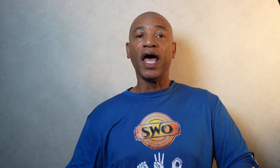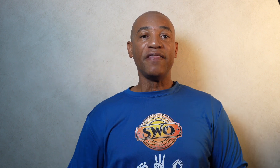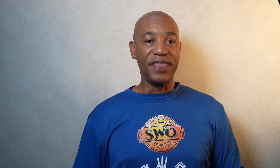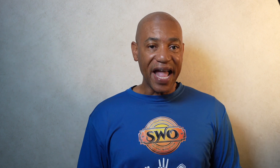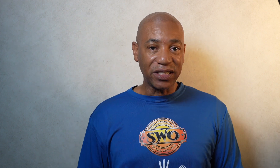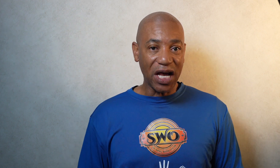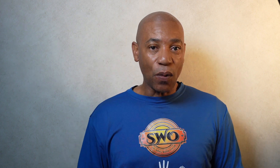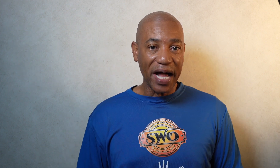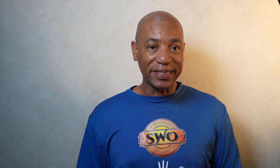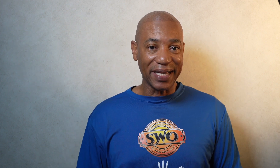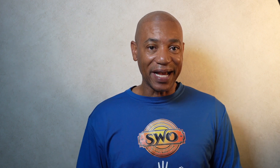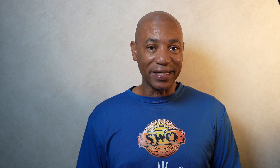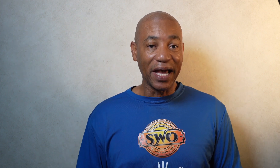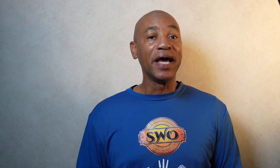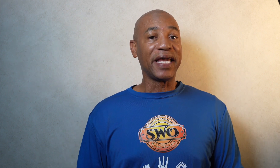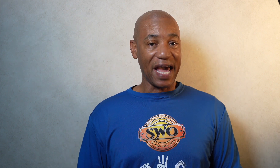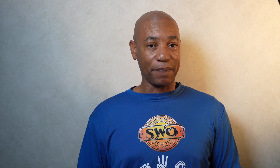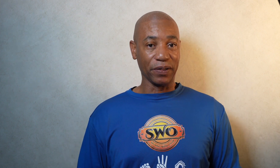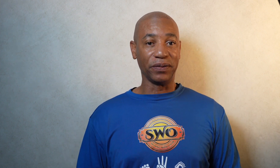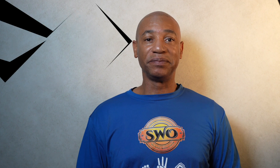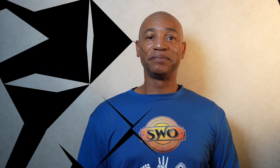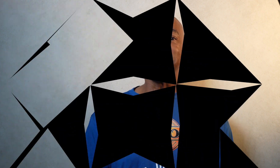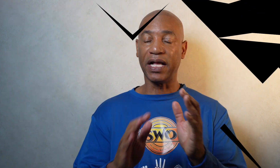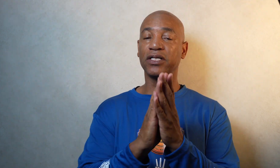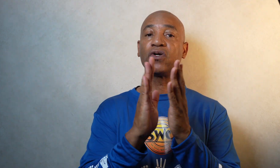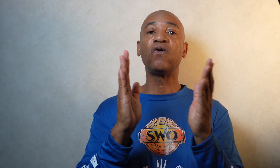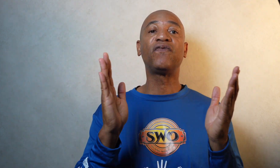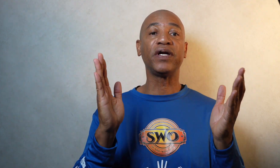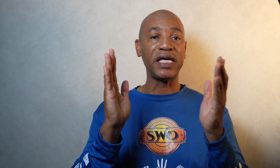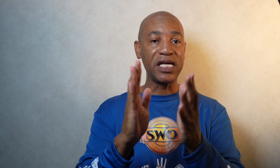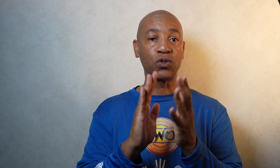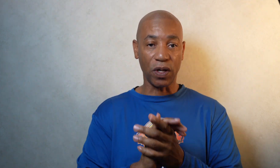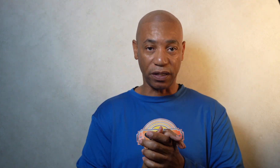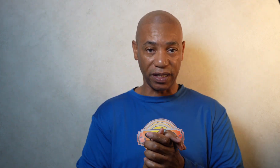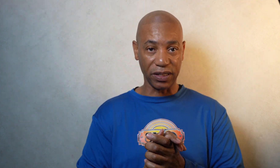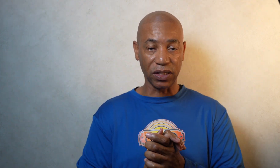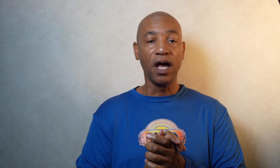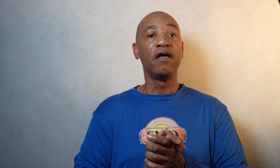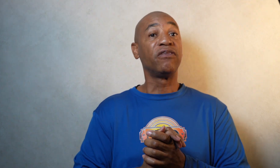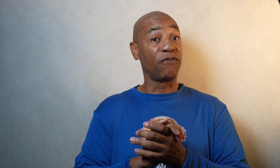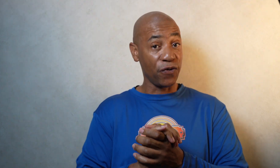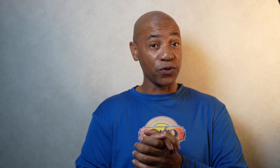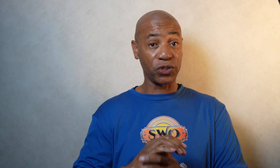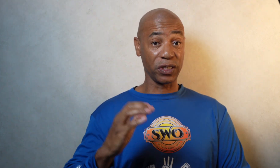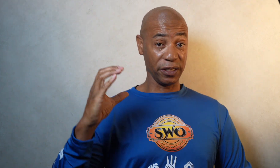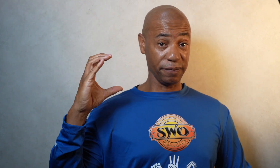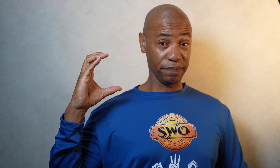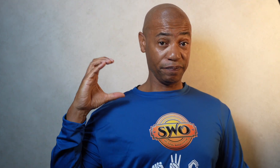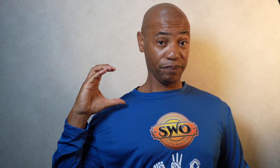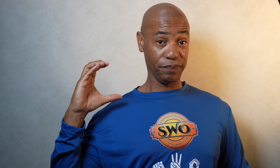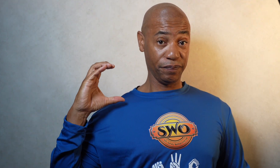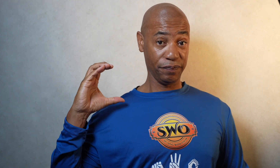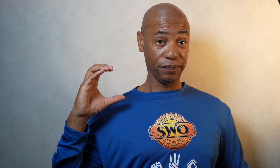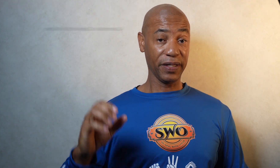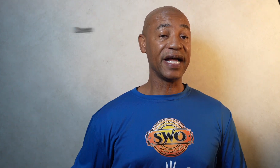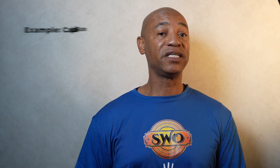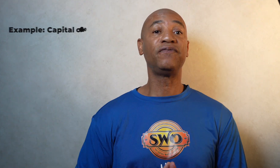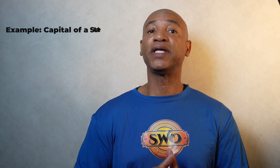That is how I sign capital. Now let's go over each one of these. The first as if the